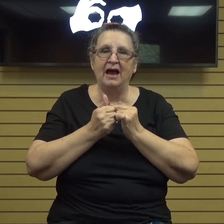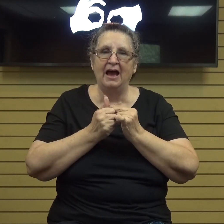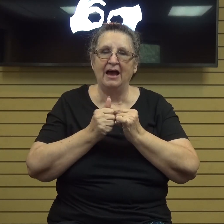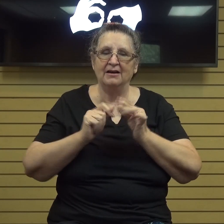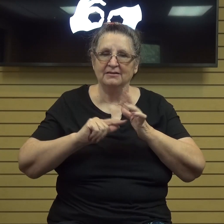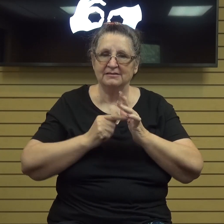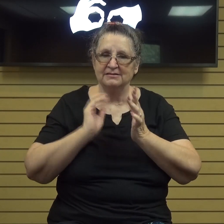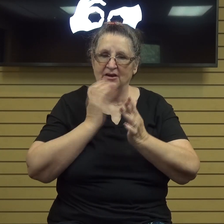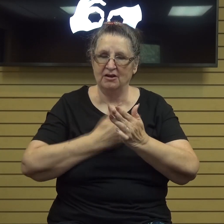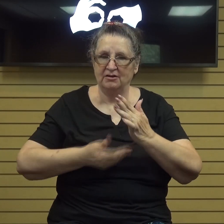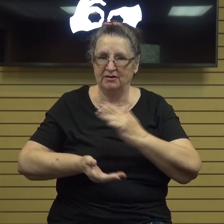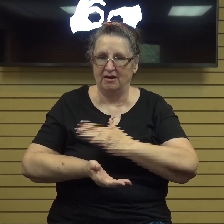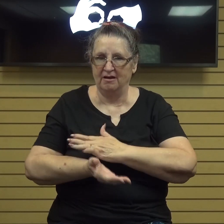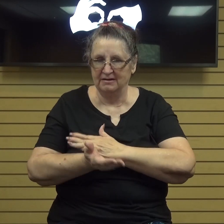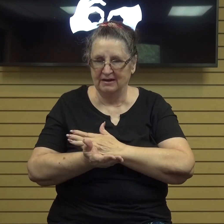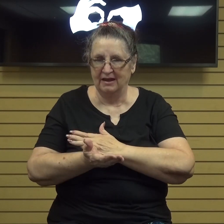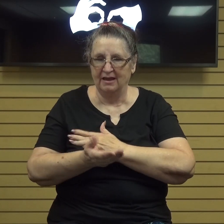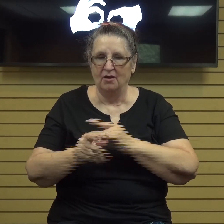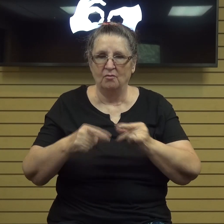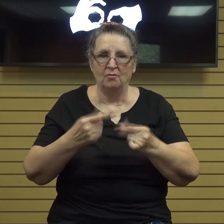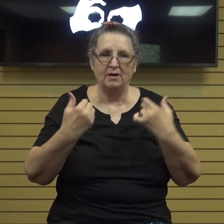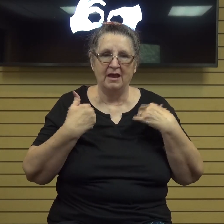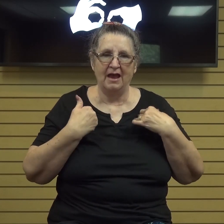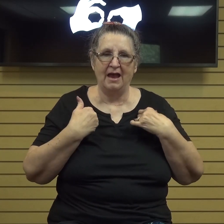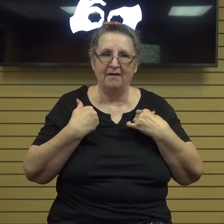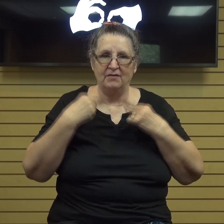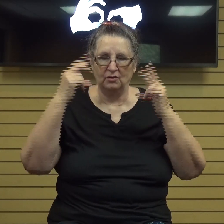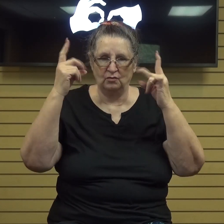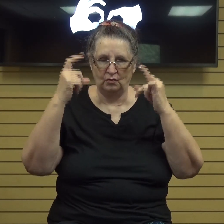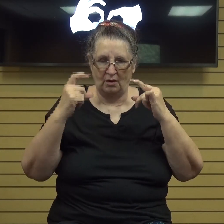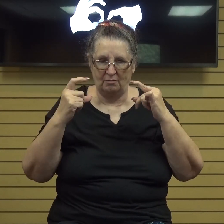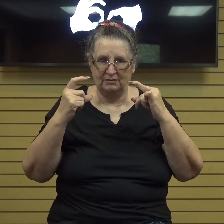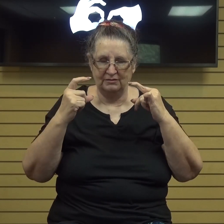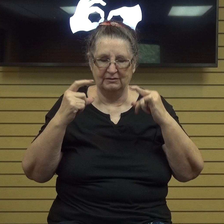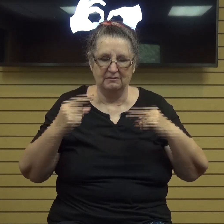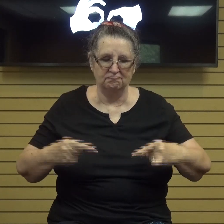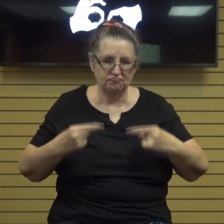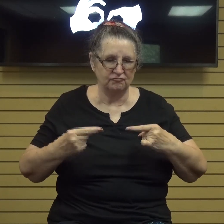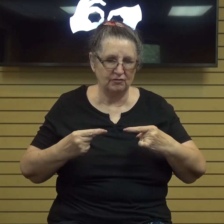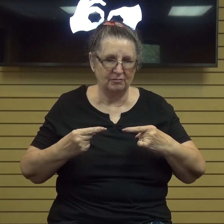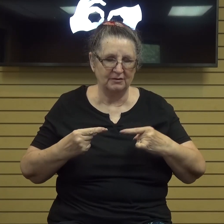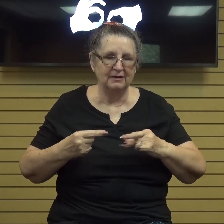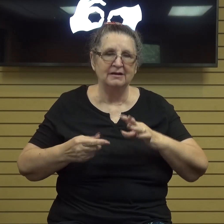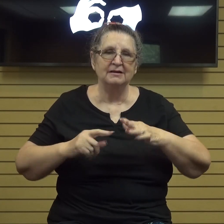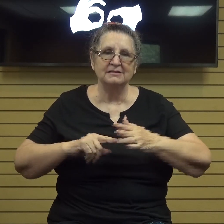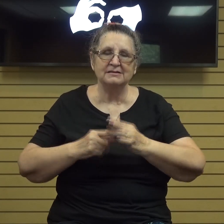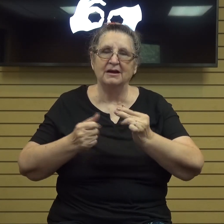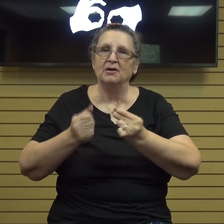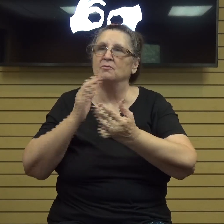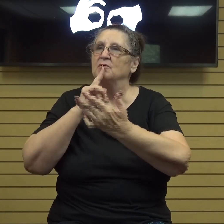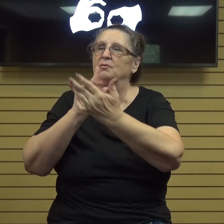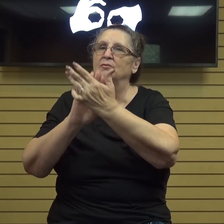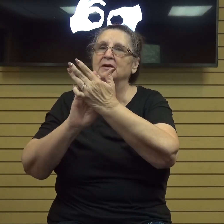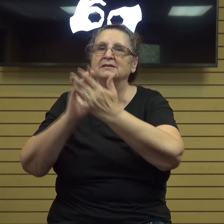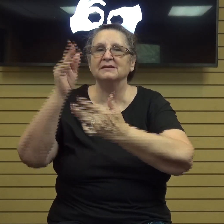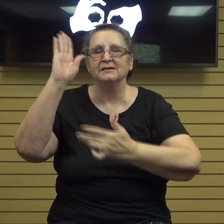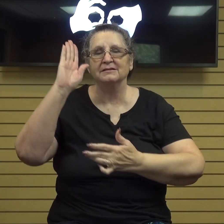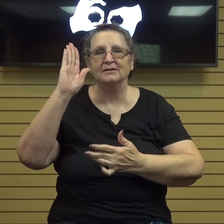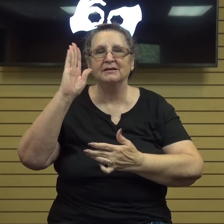when we're having struggles start your day with praising the Lord sing of his uh his good works of his steadfast love for